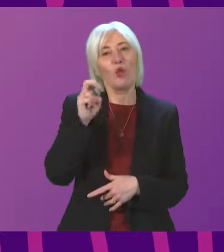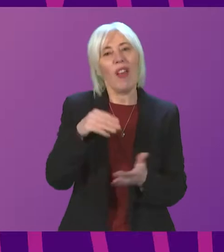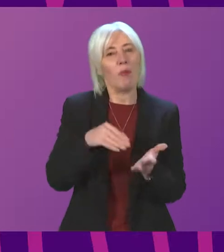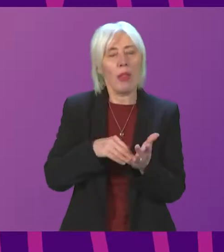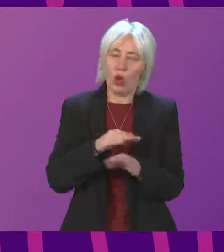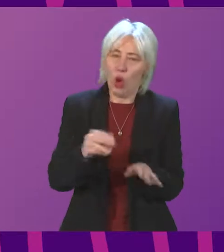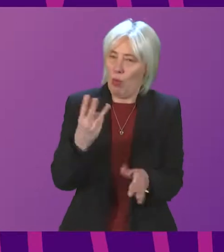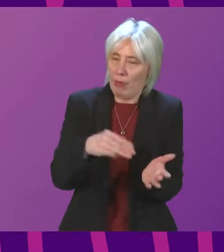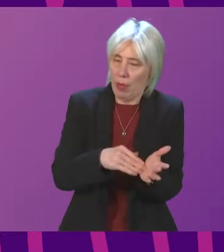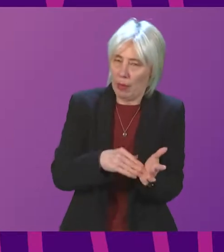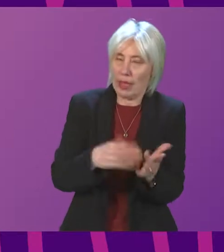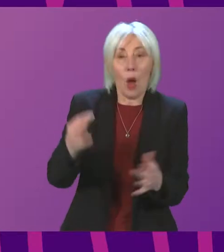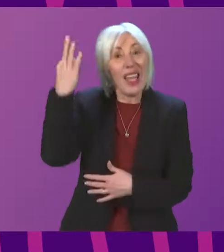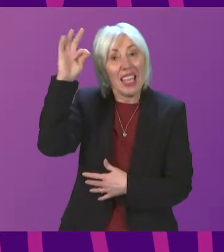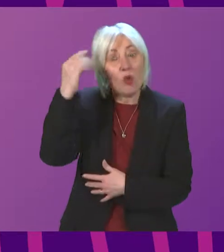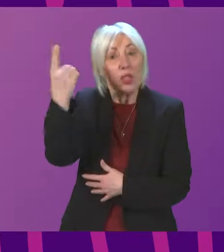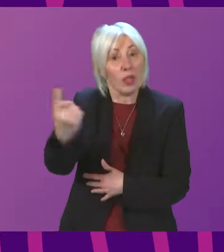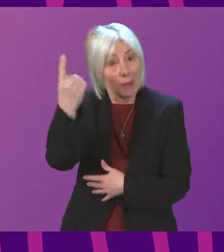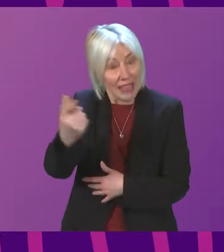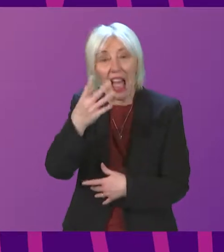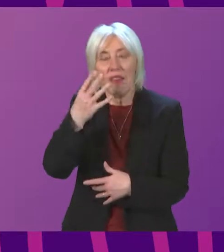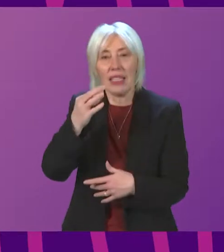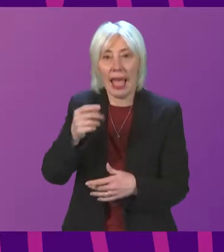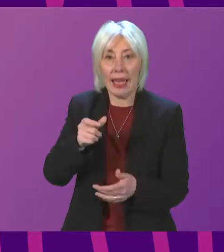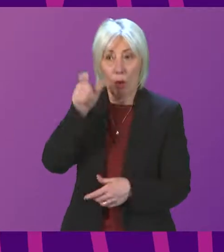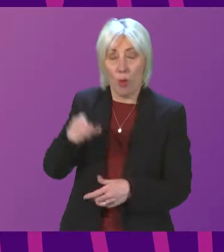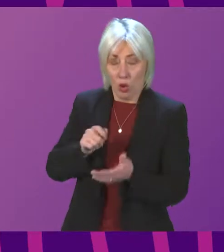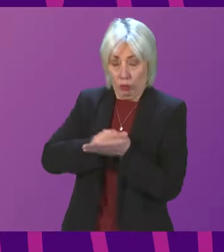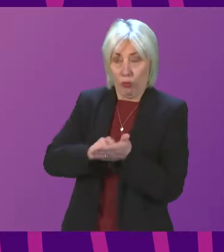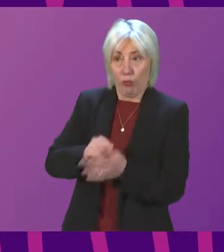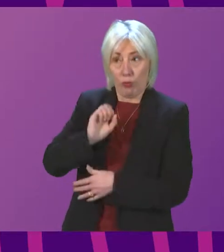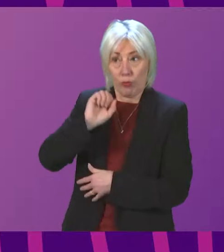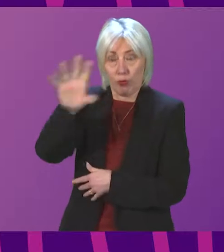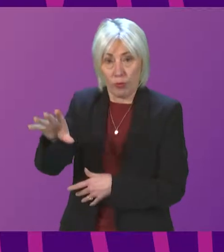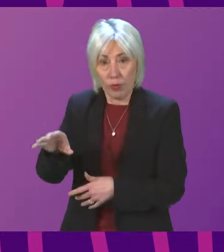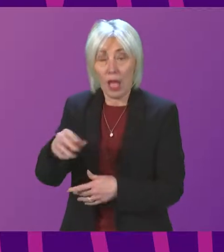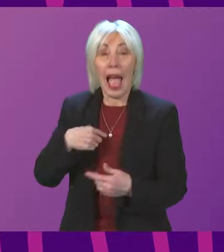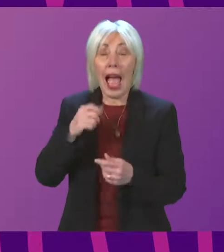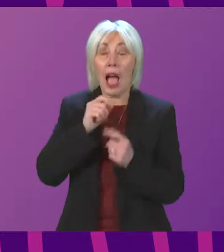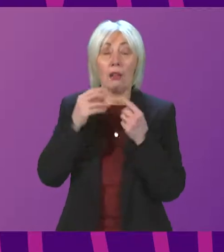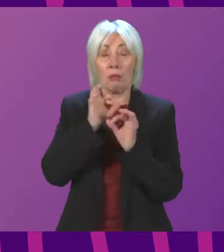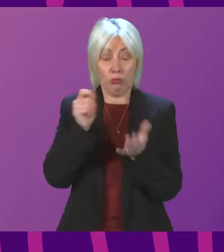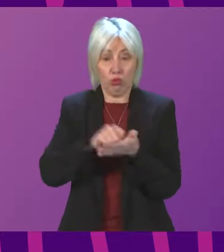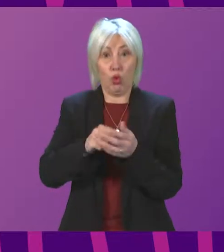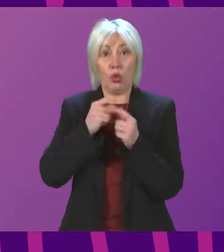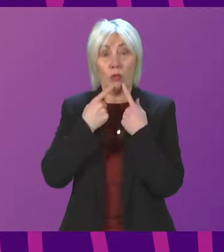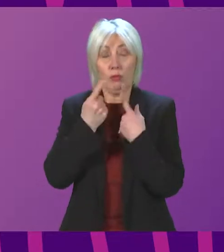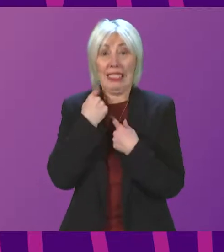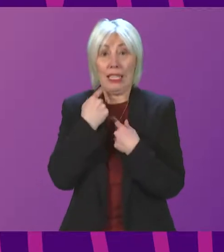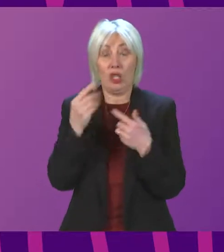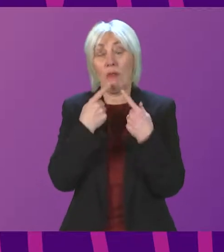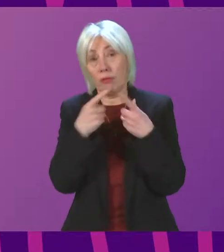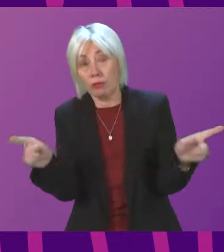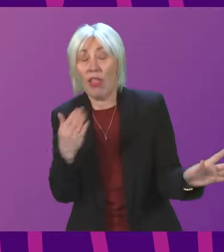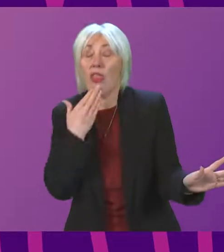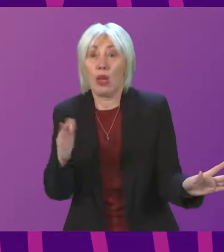authorities can, of course, also take applications in person. Yesterday I wrote to all local authorities thanking them and encouraging them to do all